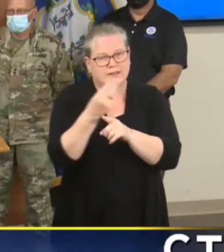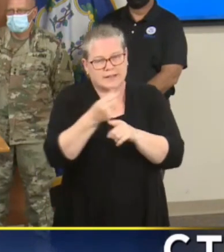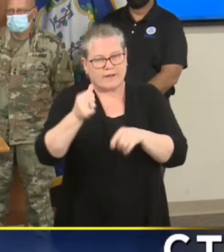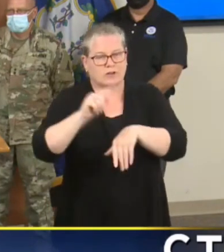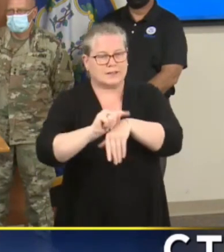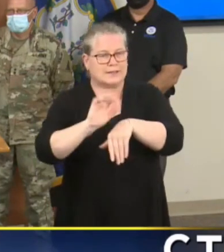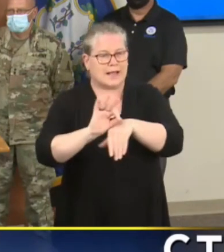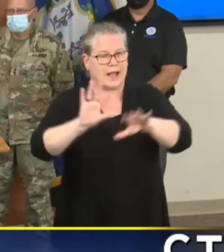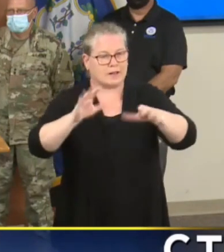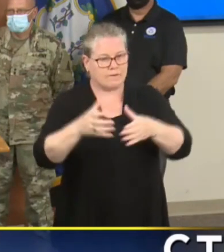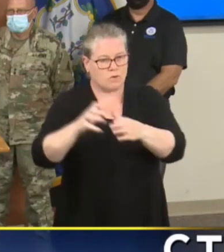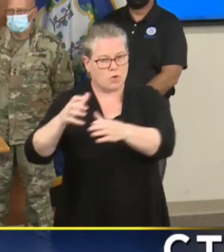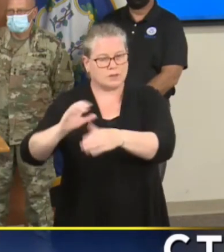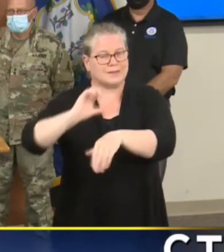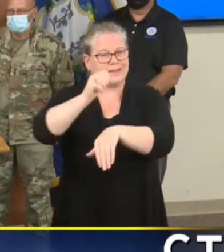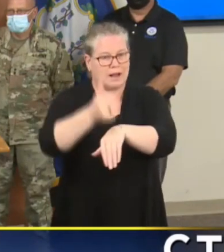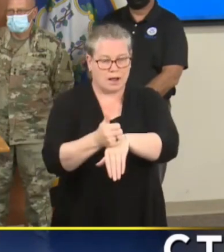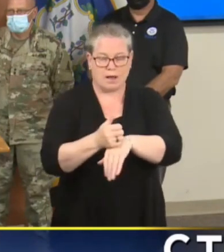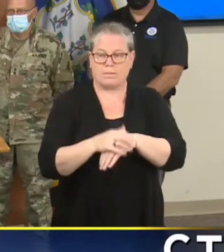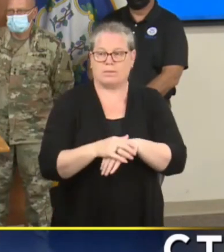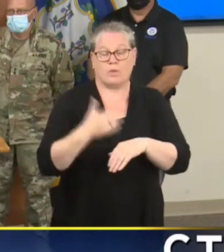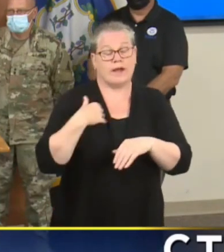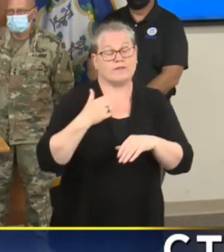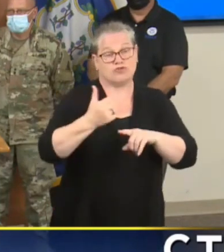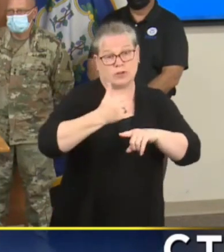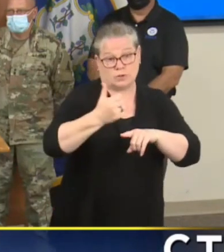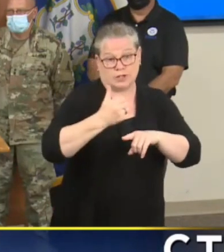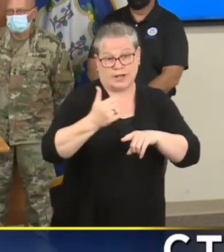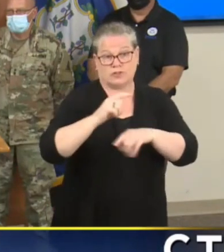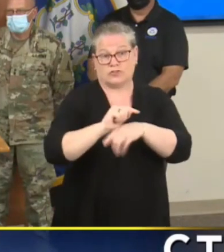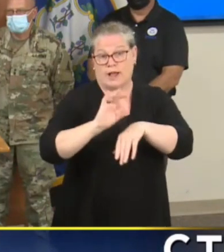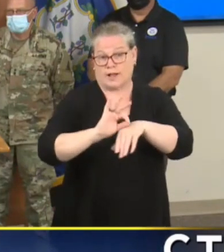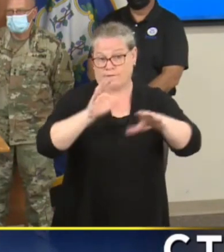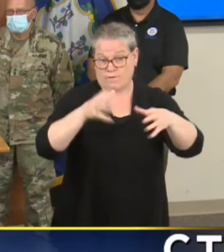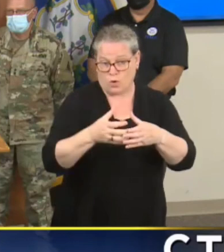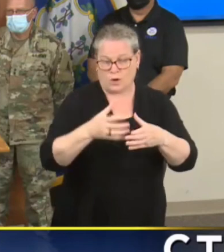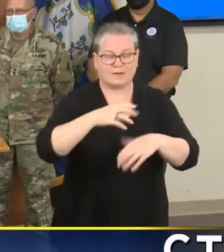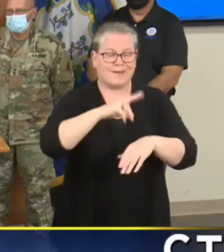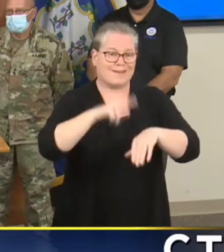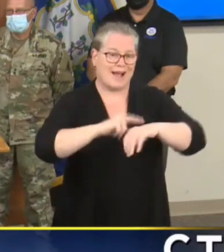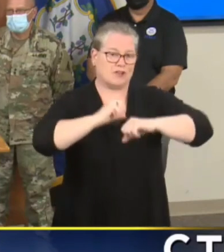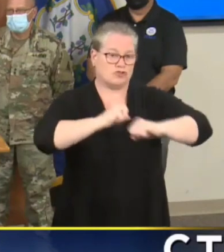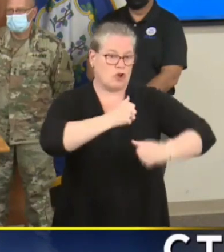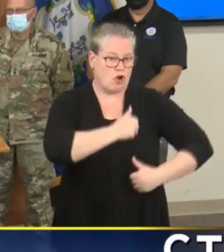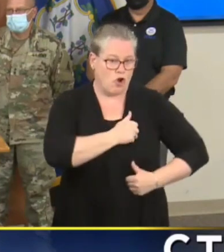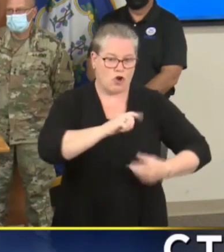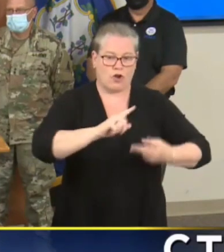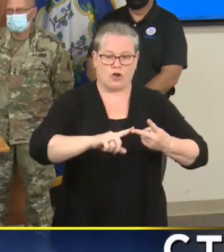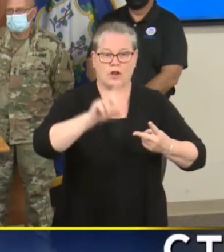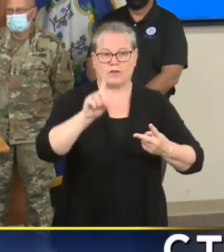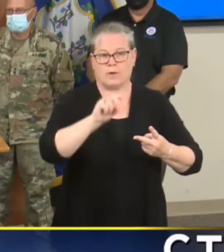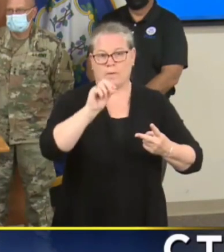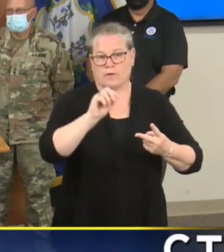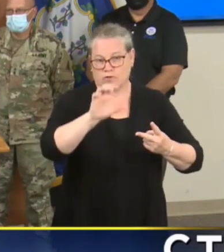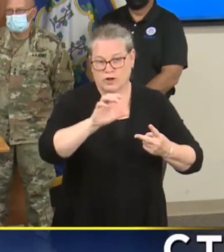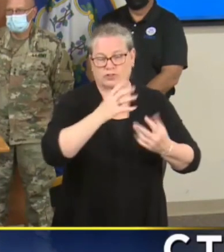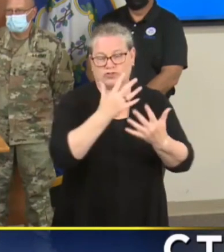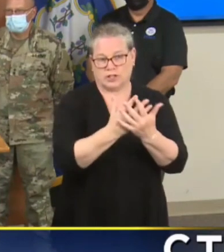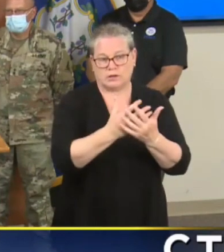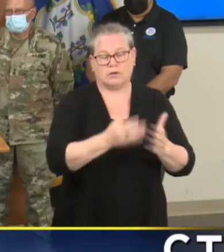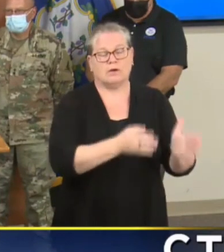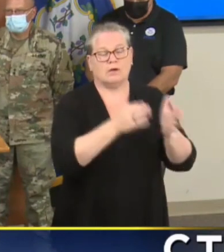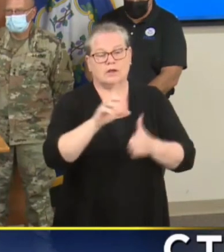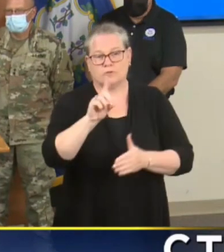including a transportation task force that includes the National Guard, Department of Correction, Department of Transportation,